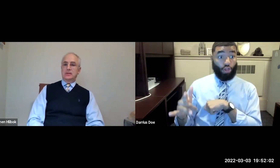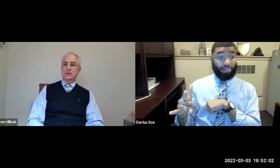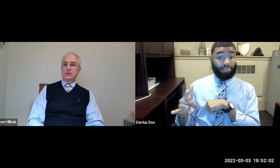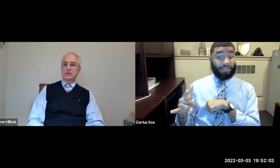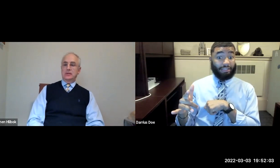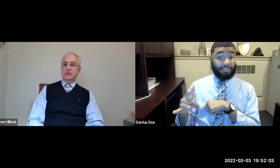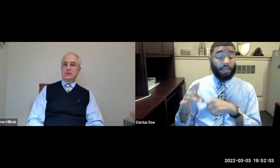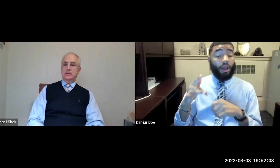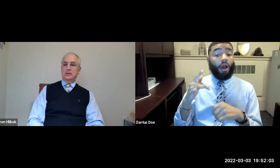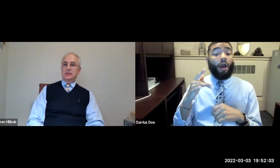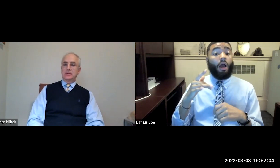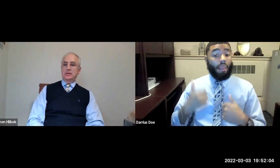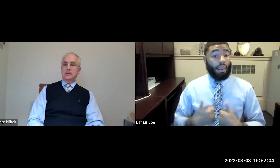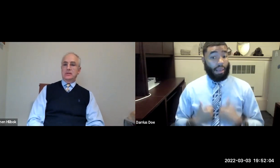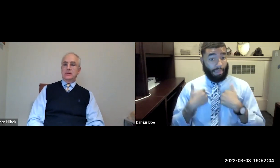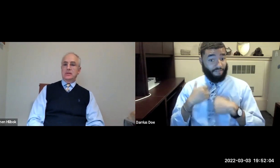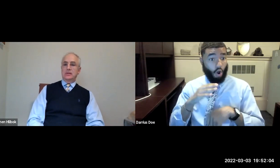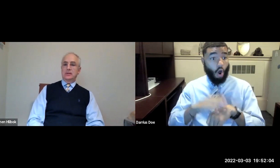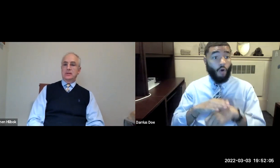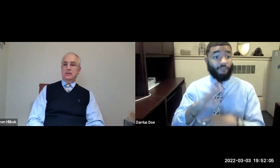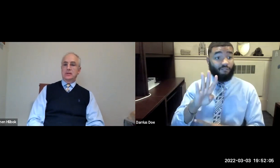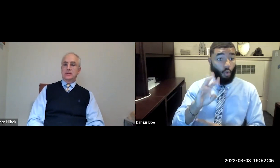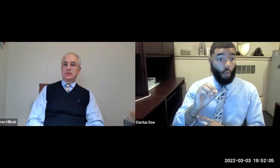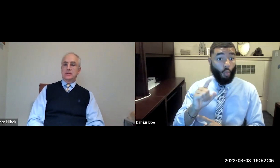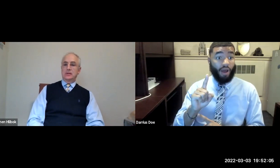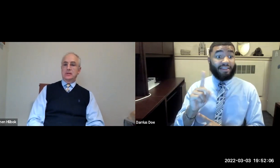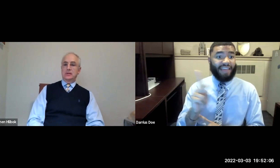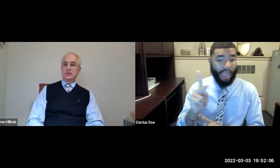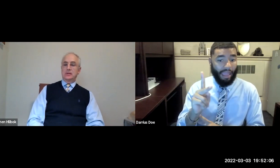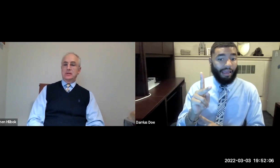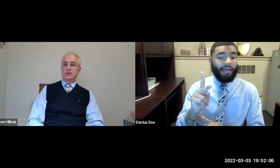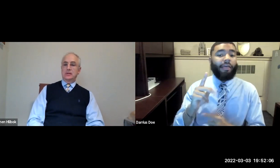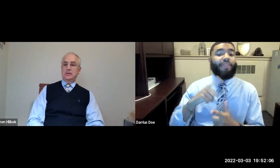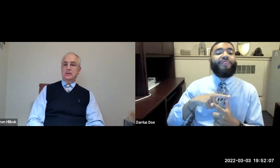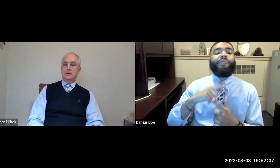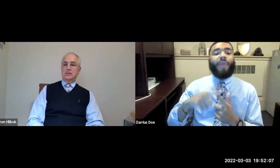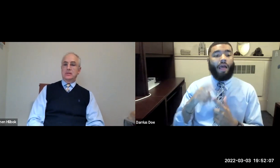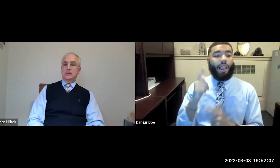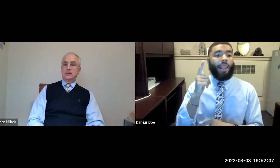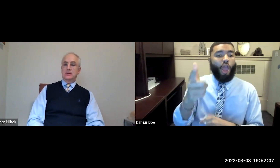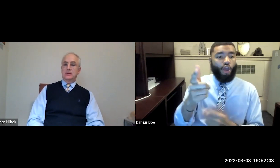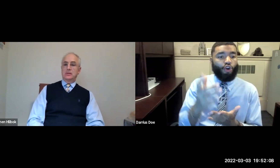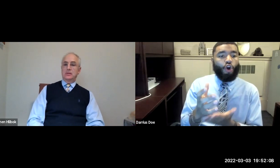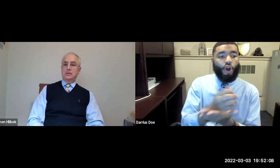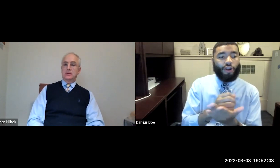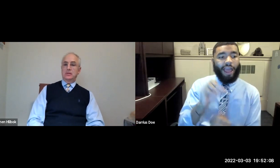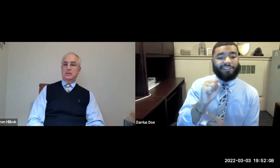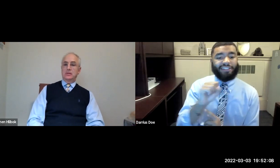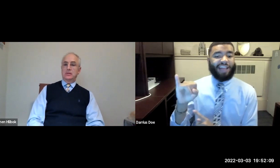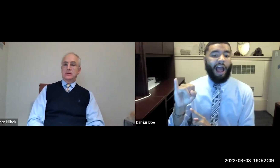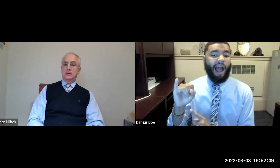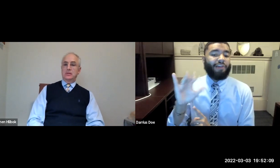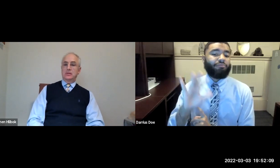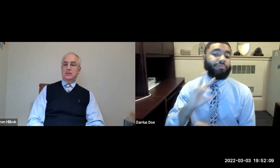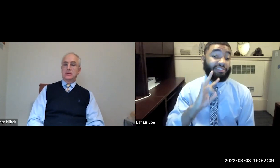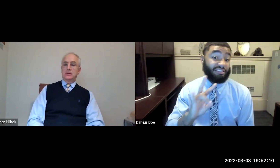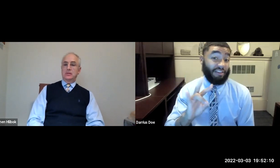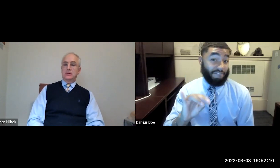possible to retire early and to live off of your 401k and then later